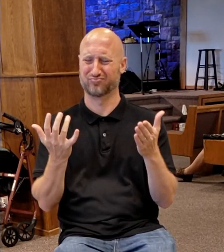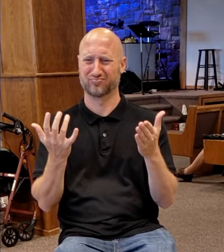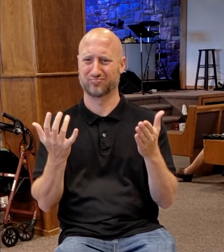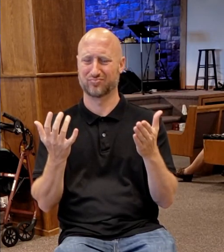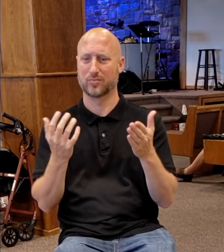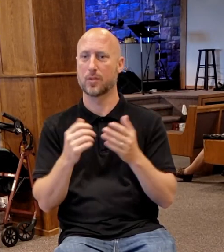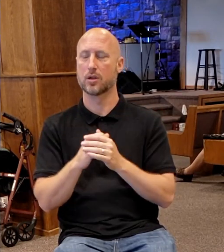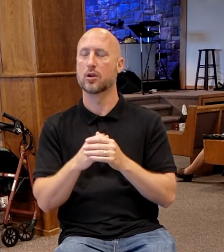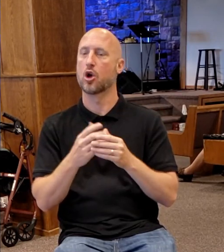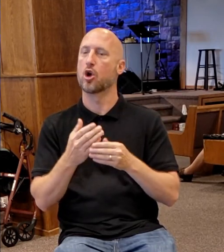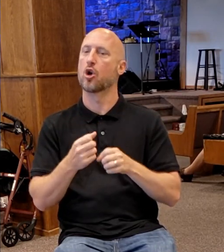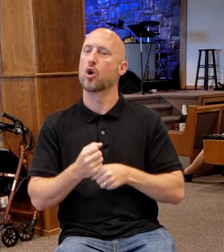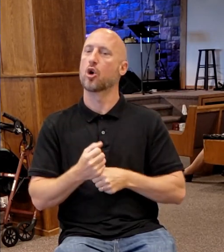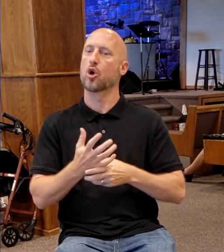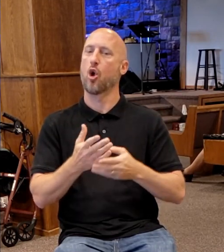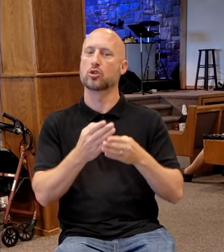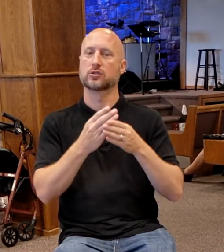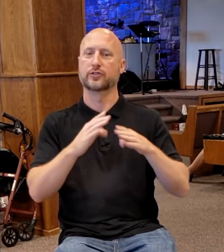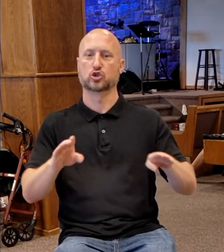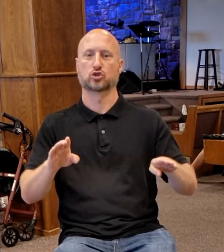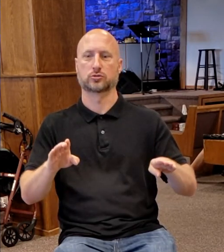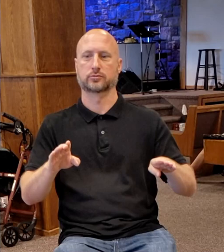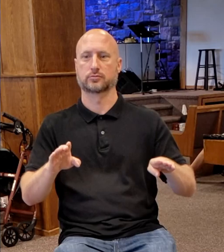And the same thing is true today.